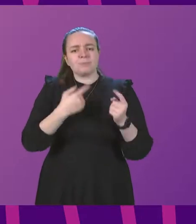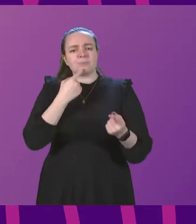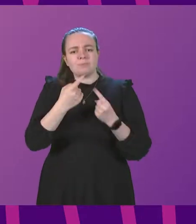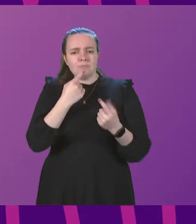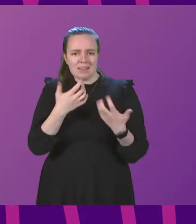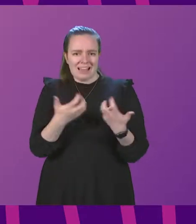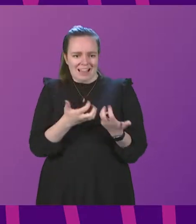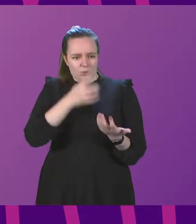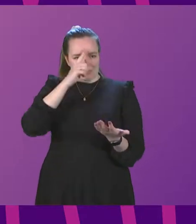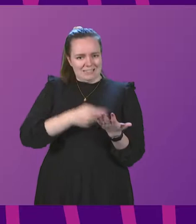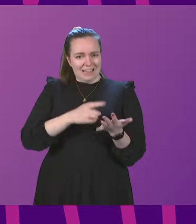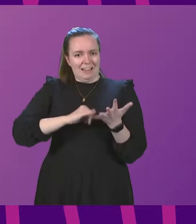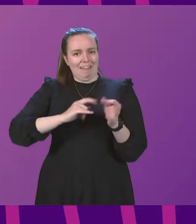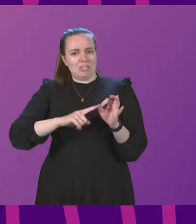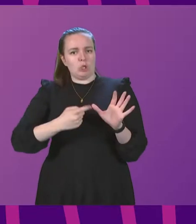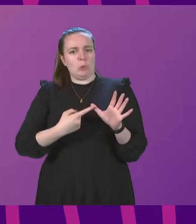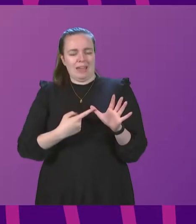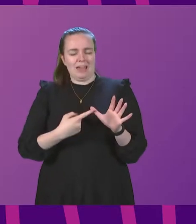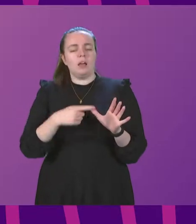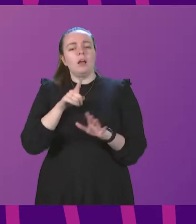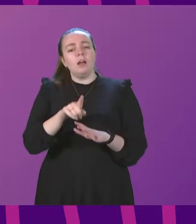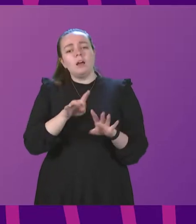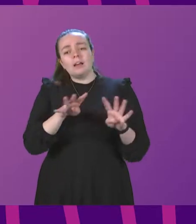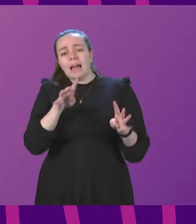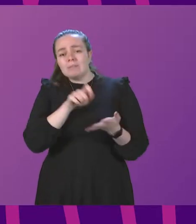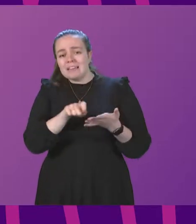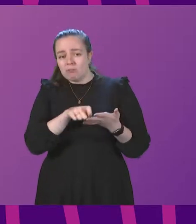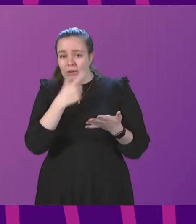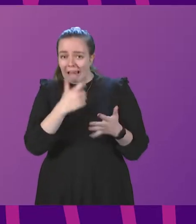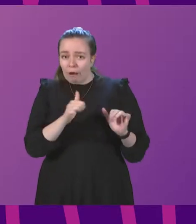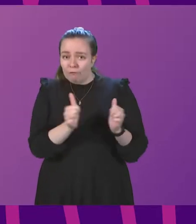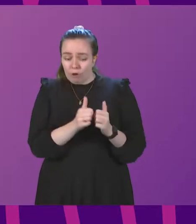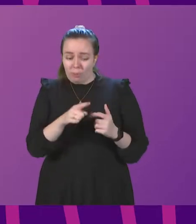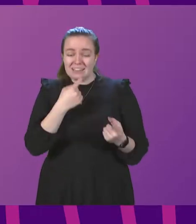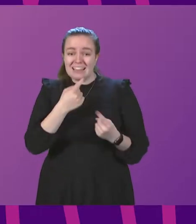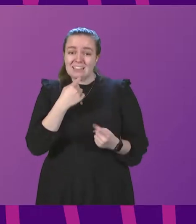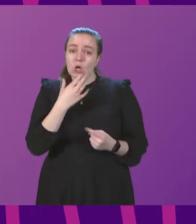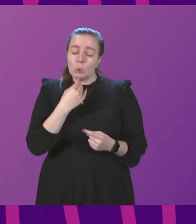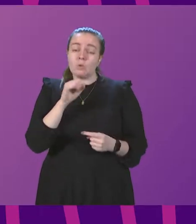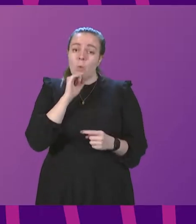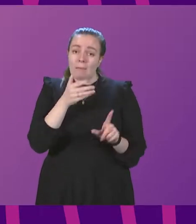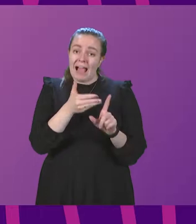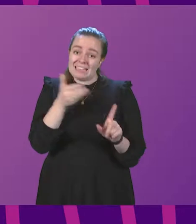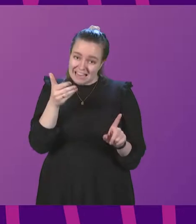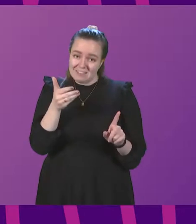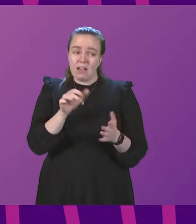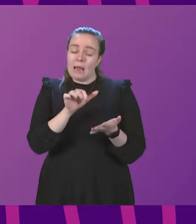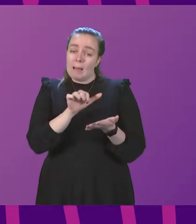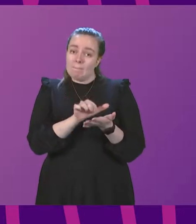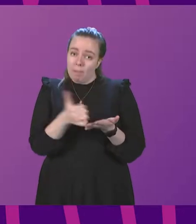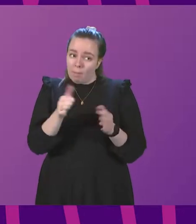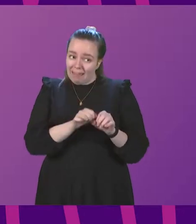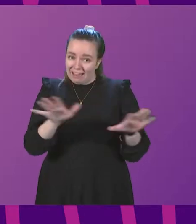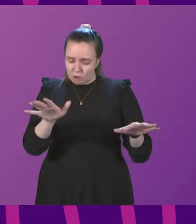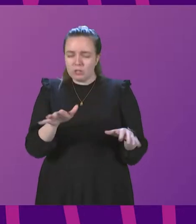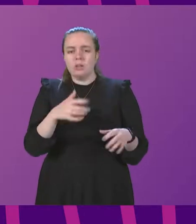reach this decision within the SQA. Could the cabinet secretary confirm that the data that's been used will be identified and published, and